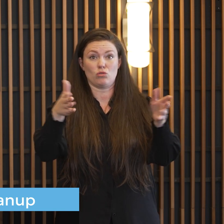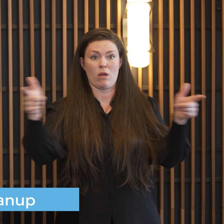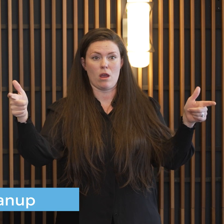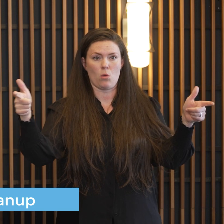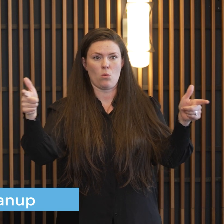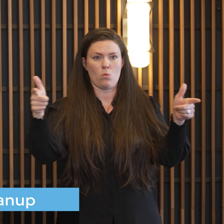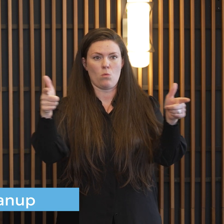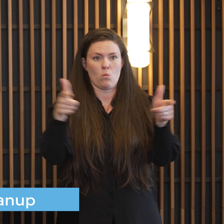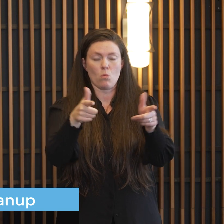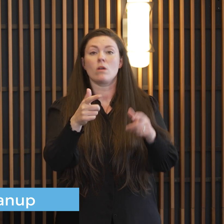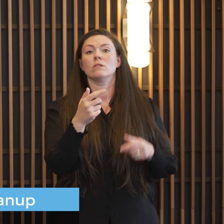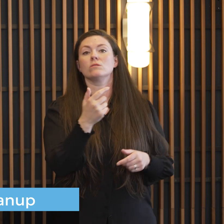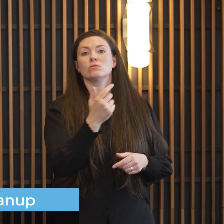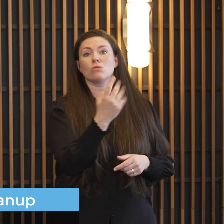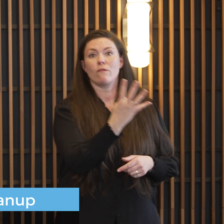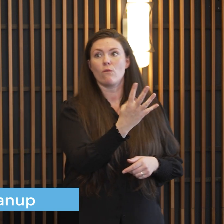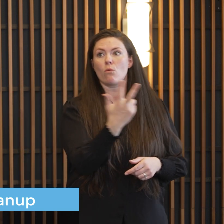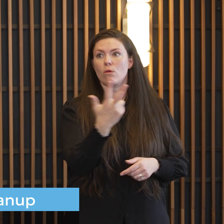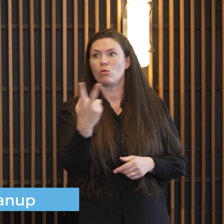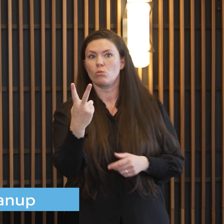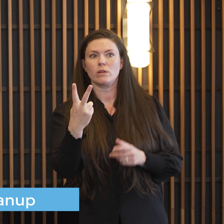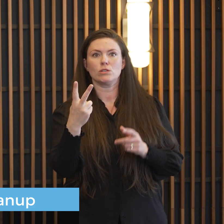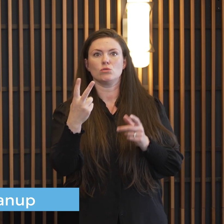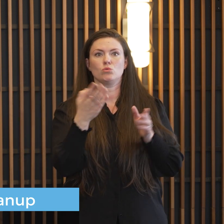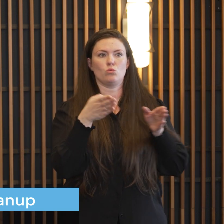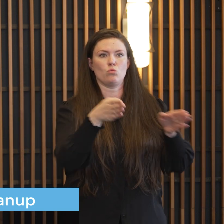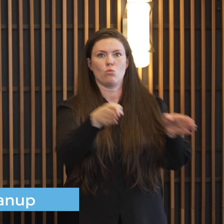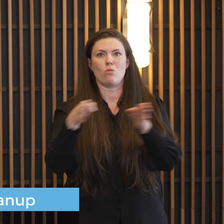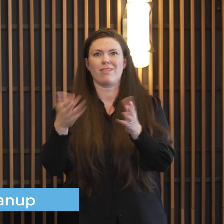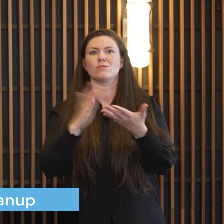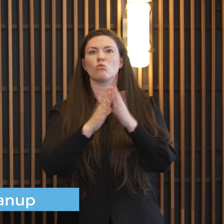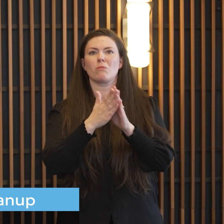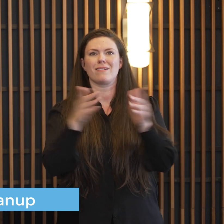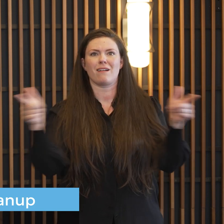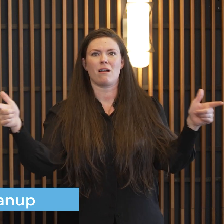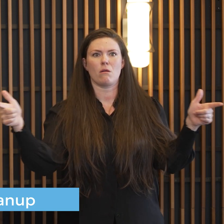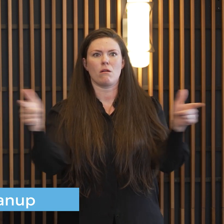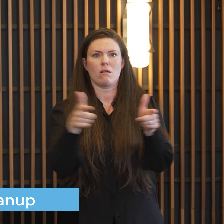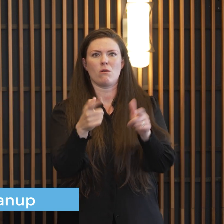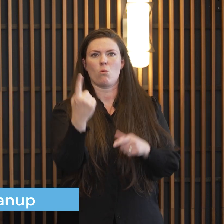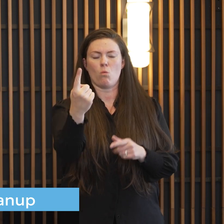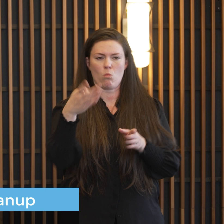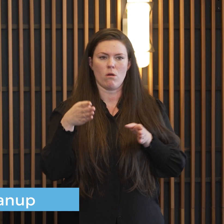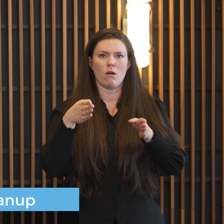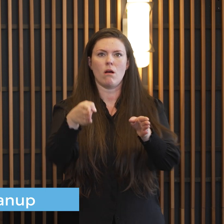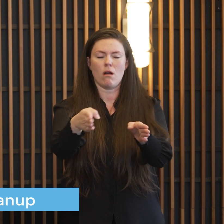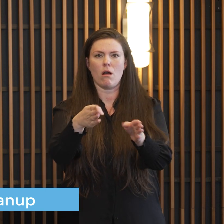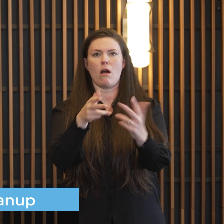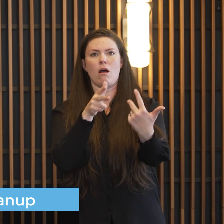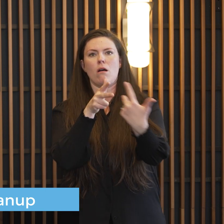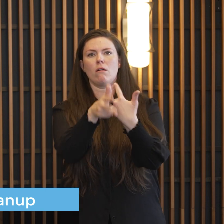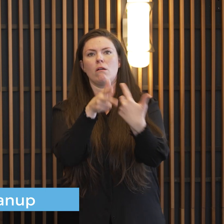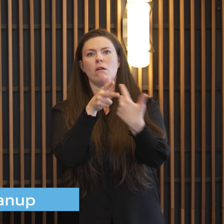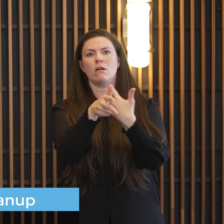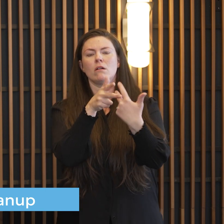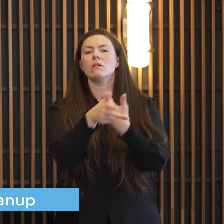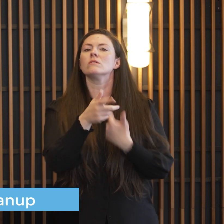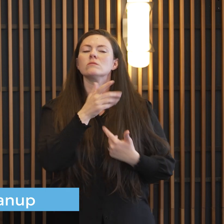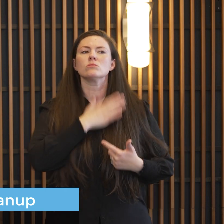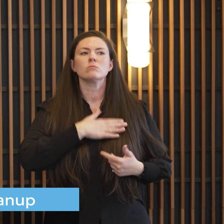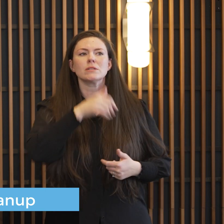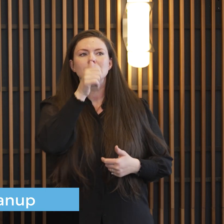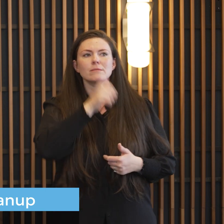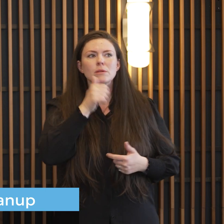lanes to two lanes to one lane so be patient work with other motorists out there look around and